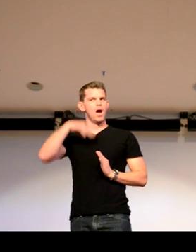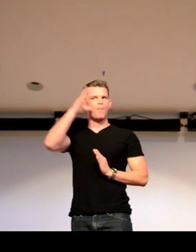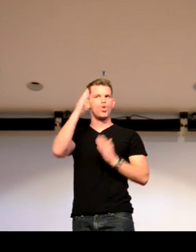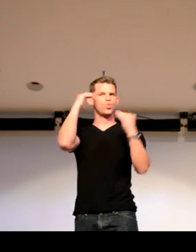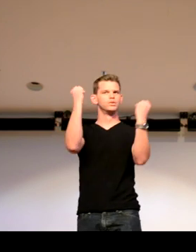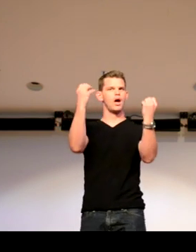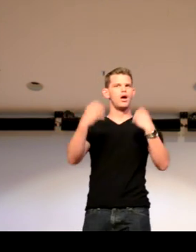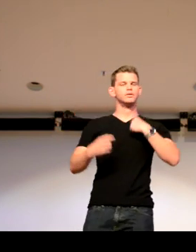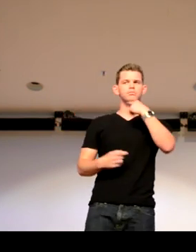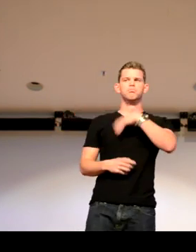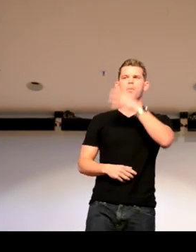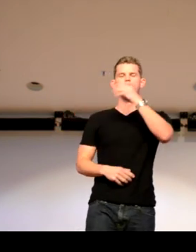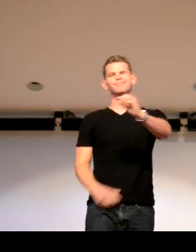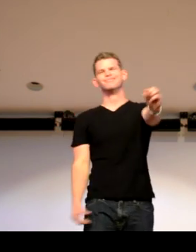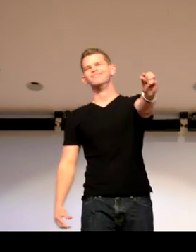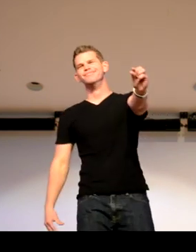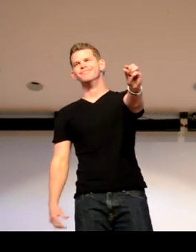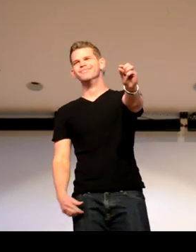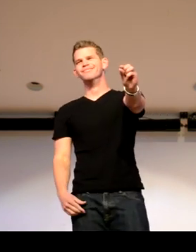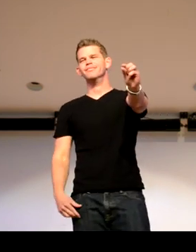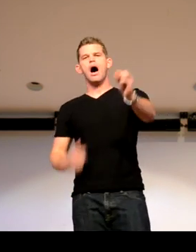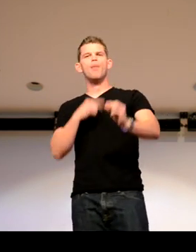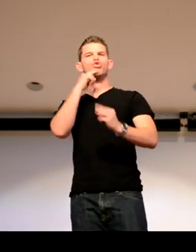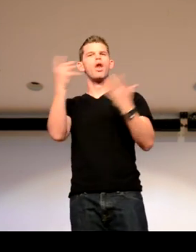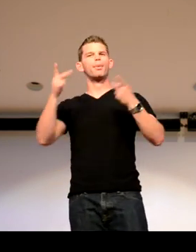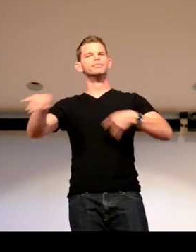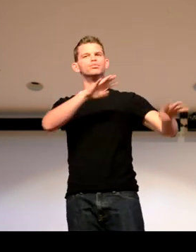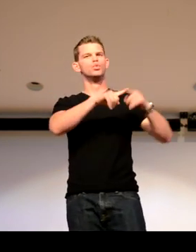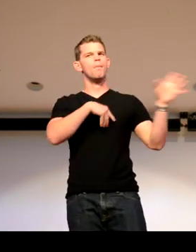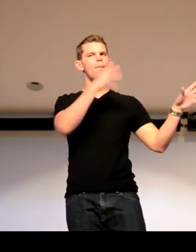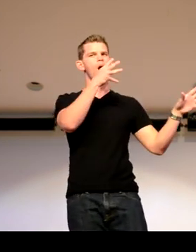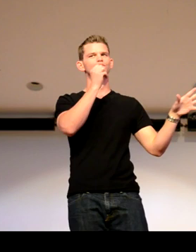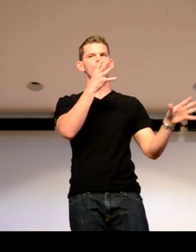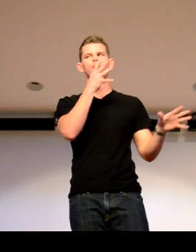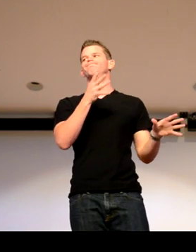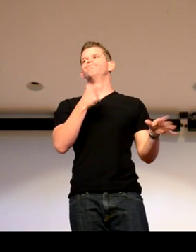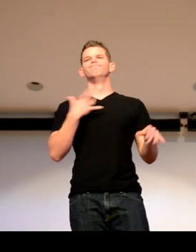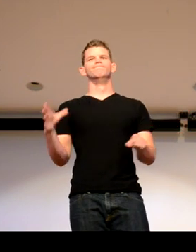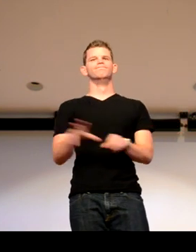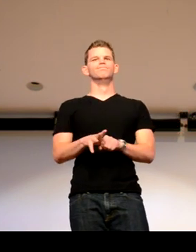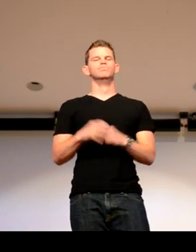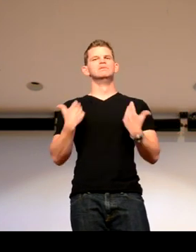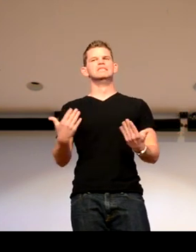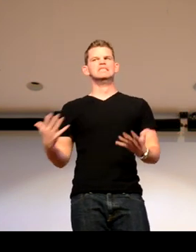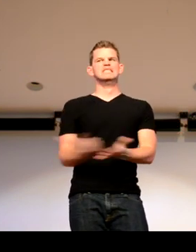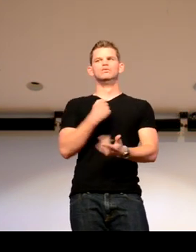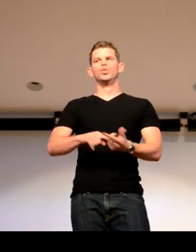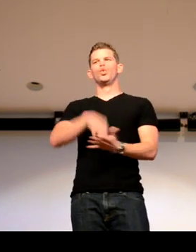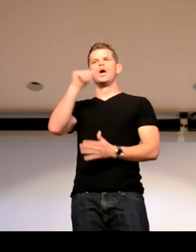I mean, they always ask me if my parents learned to sign. And I say, yeah, a little bit. And then when I moved in with my mom, my mom was like,